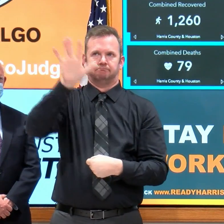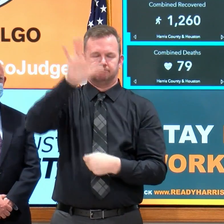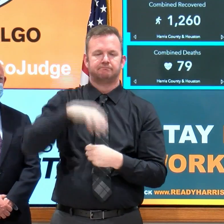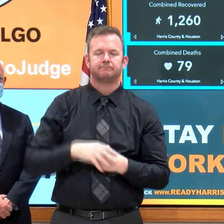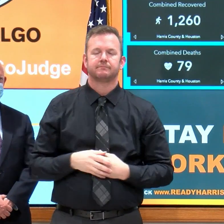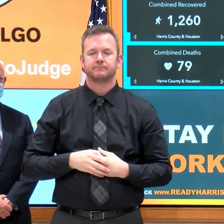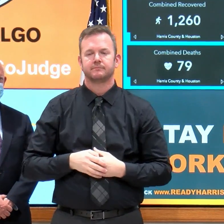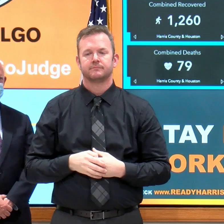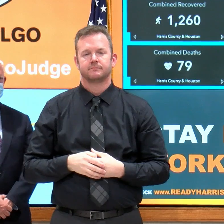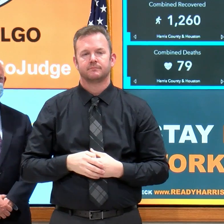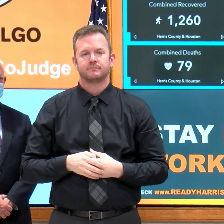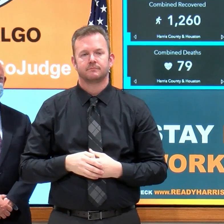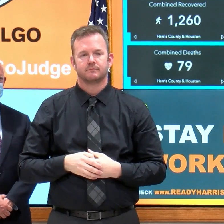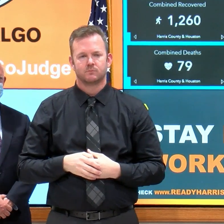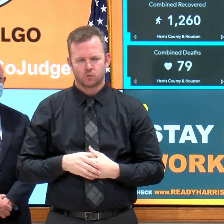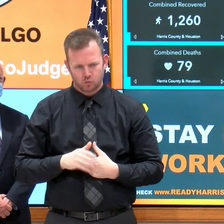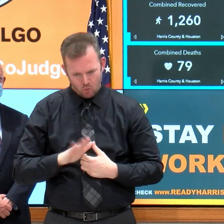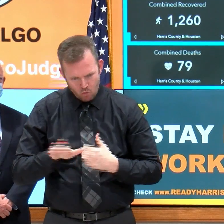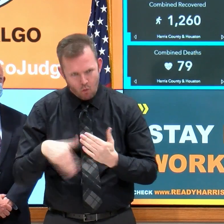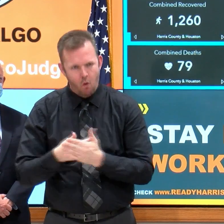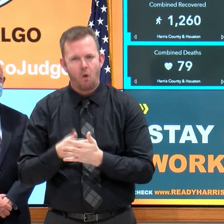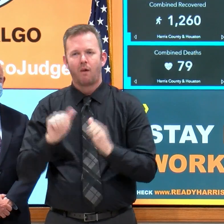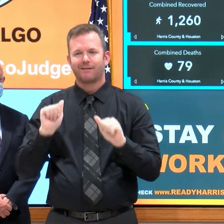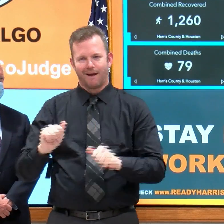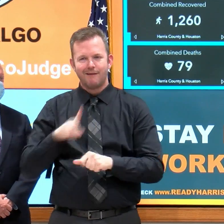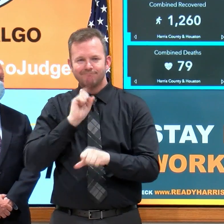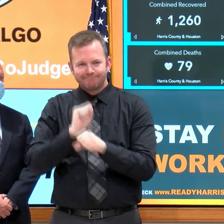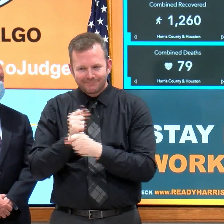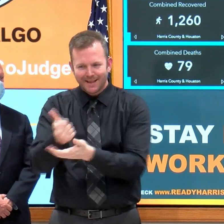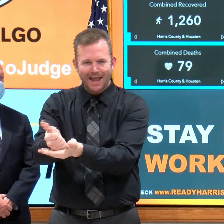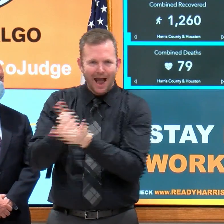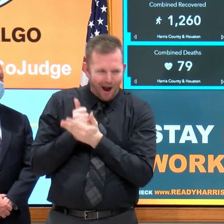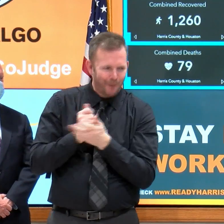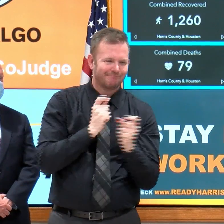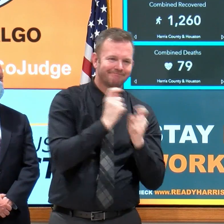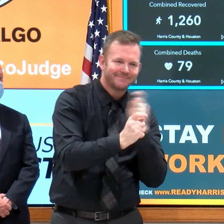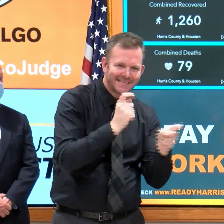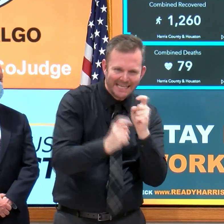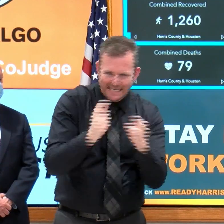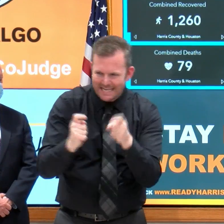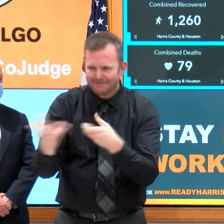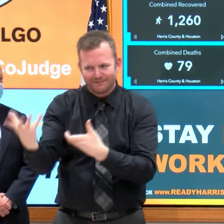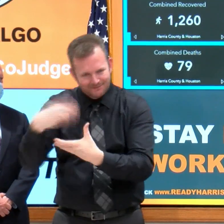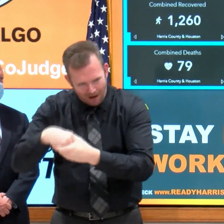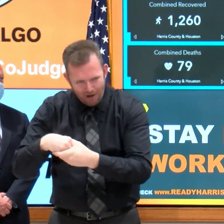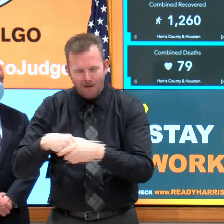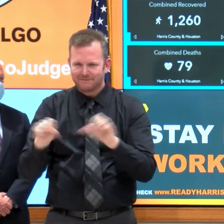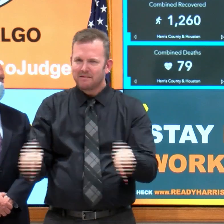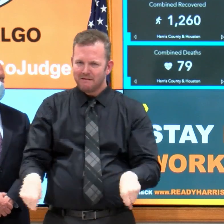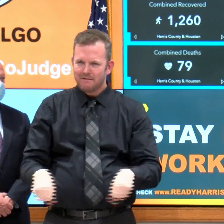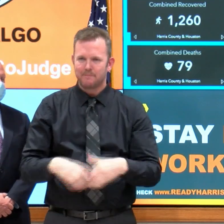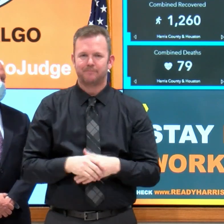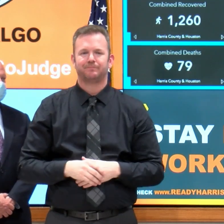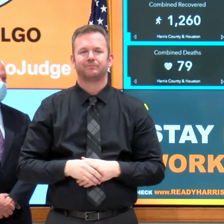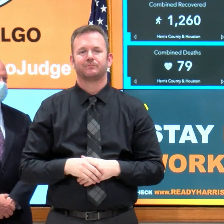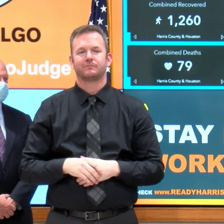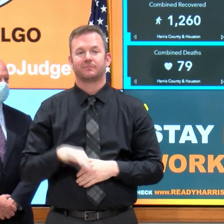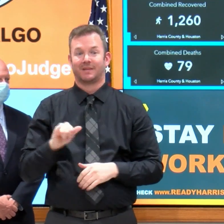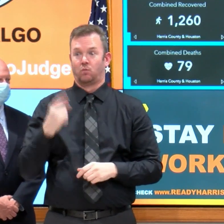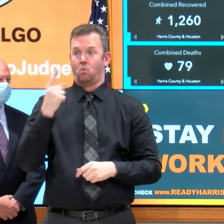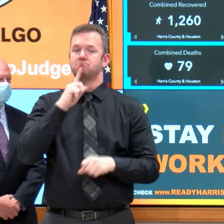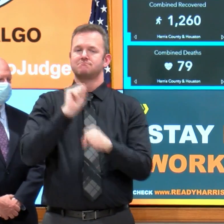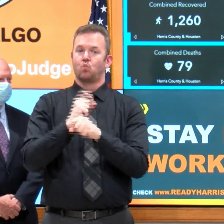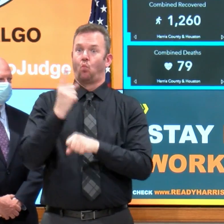So we can all participate. We can all do something. And one of the reasons why I am encouraging this,